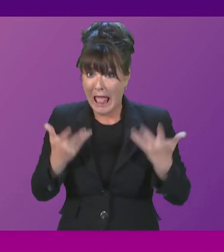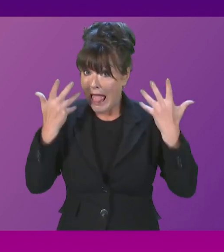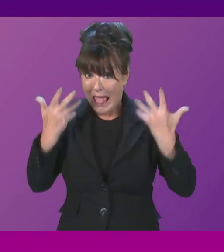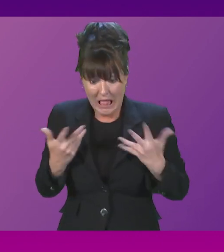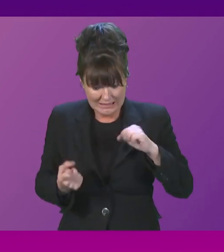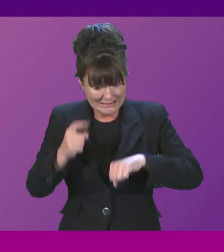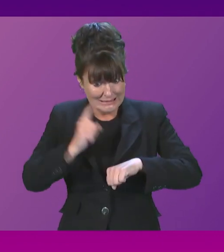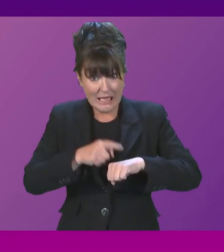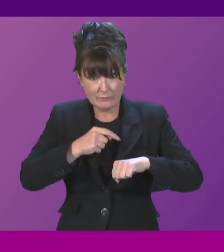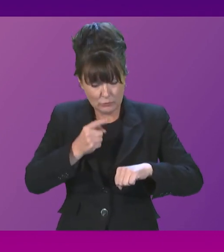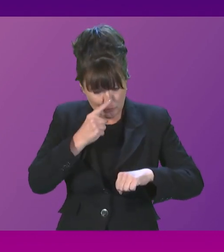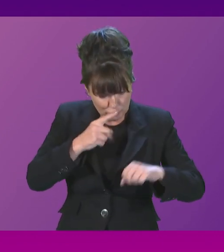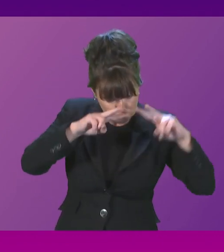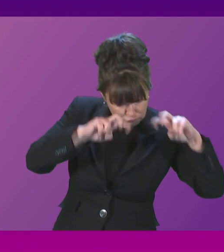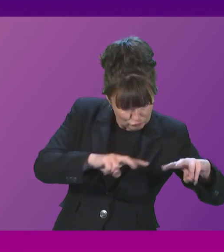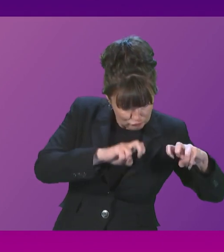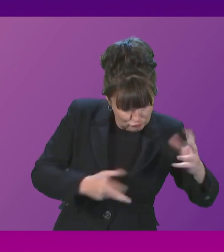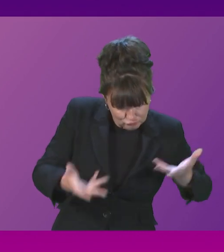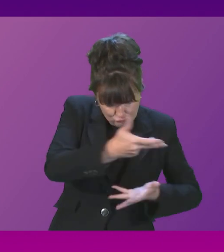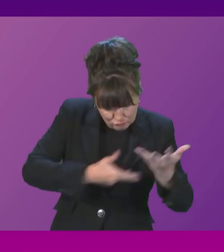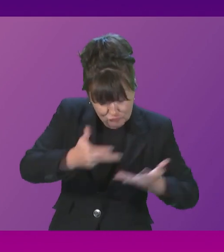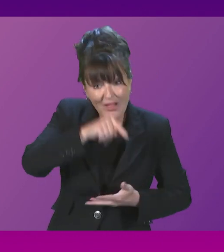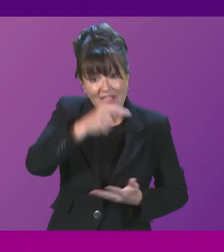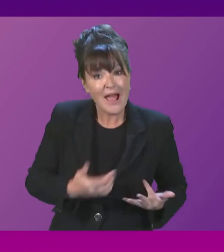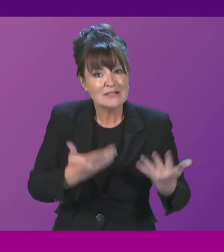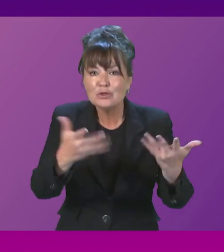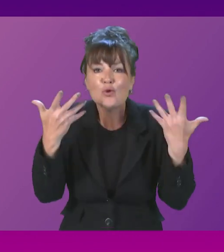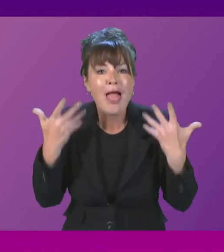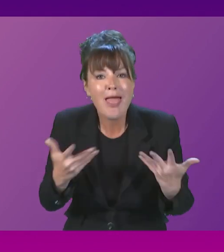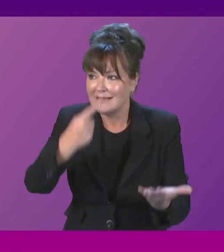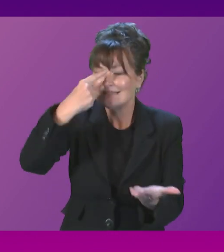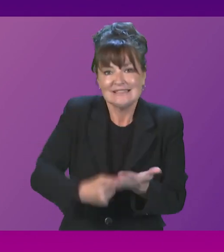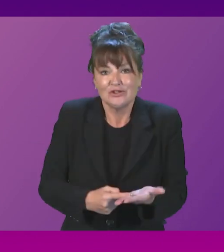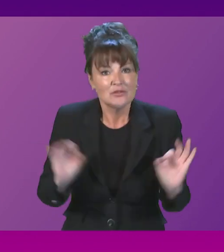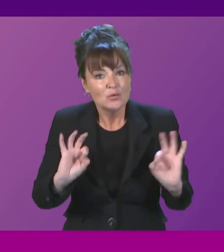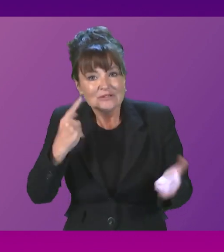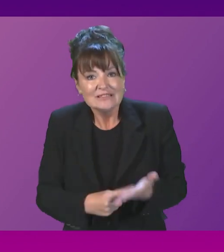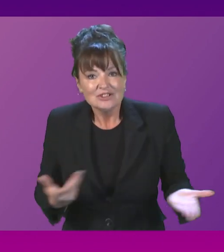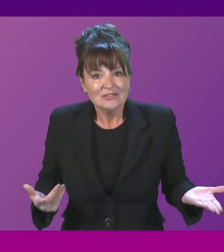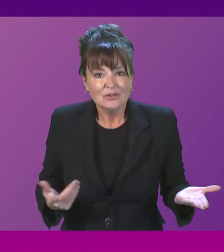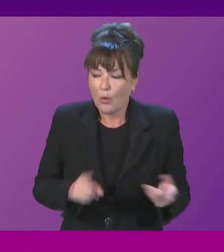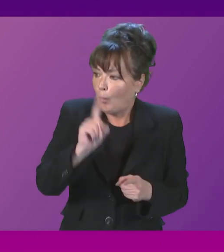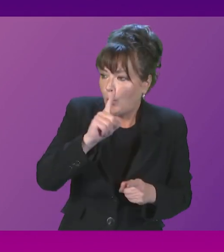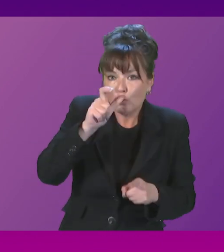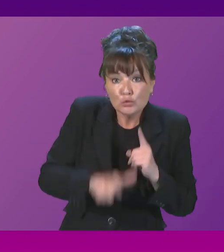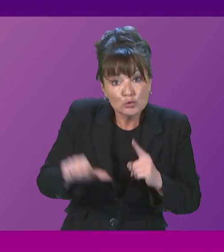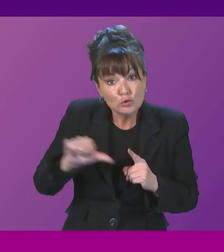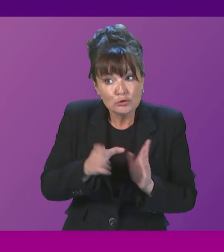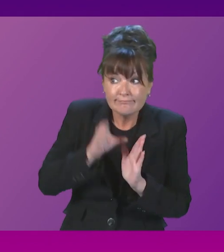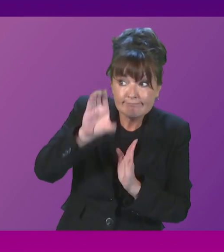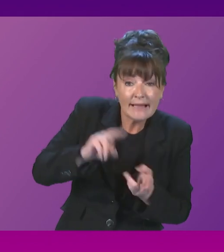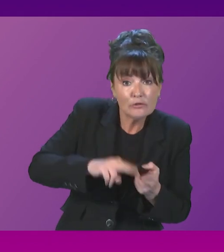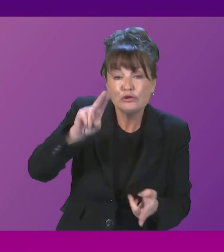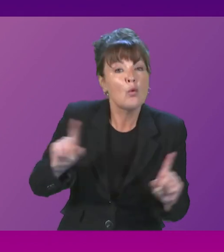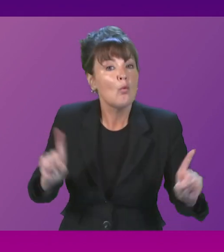scrutinise that estimate. So, no decision, no decision has yet been taken about any further increase in the